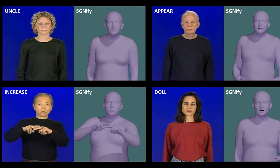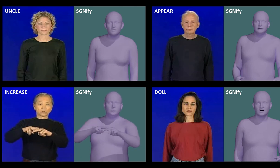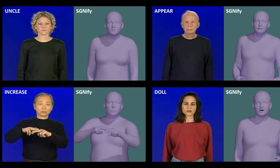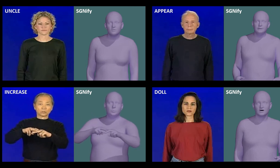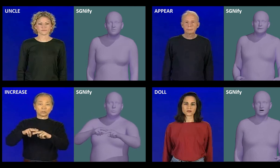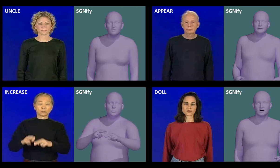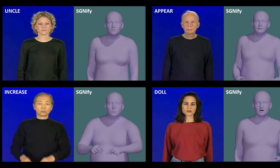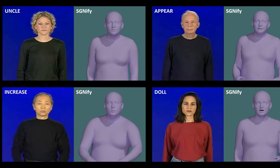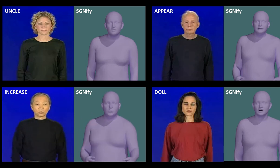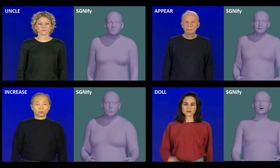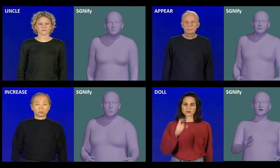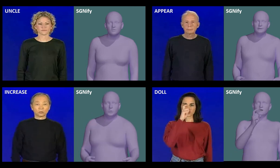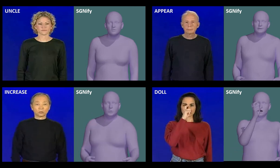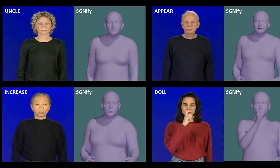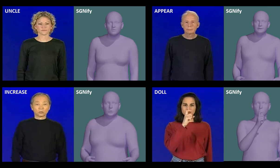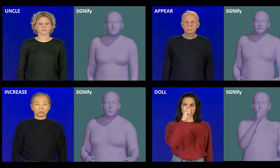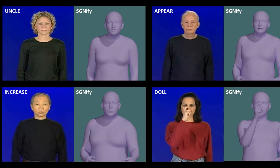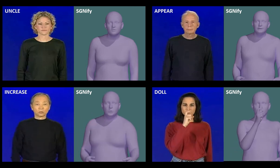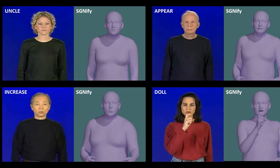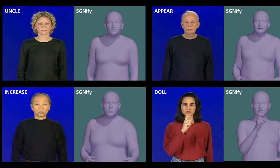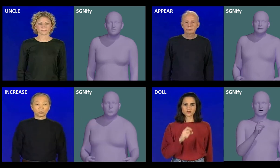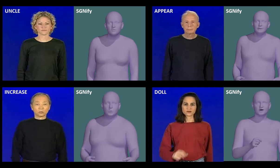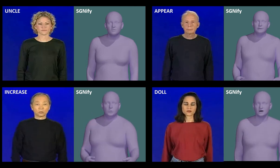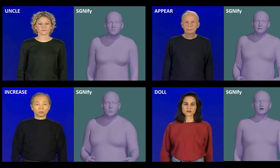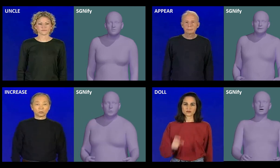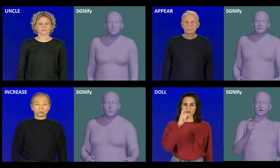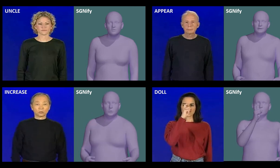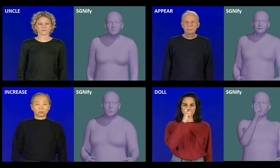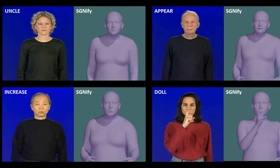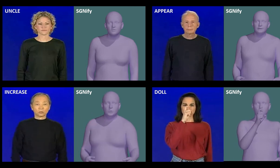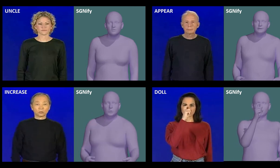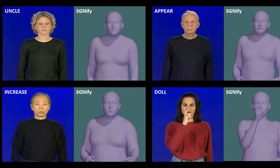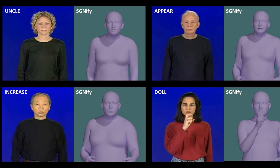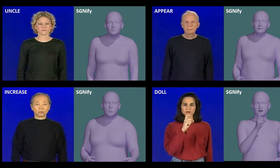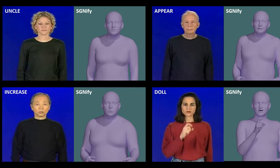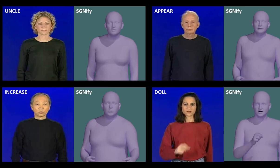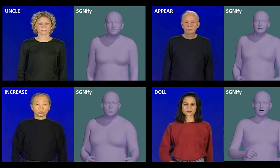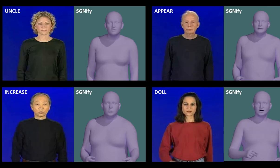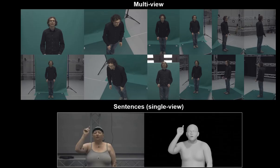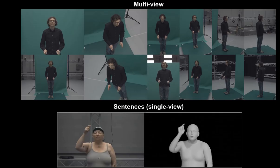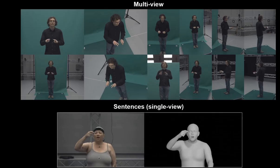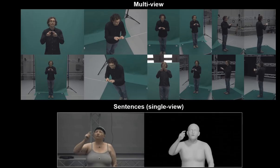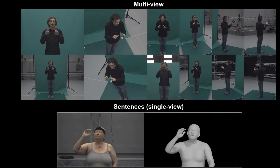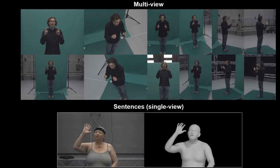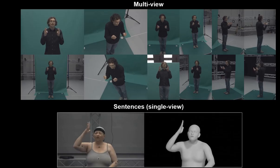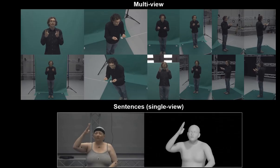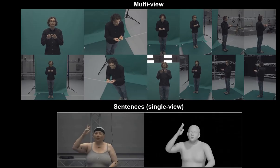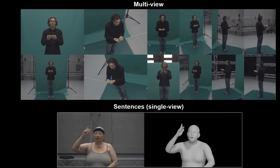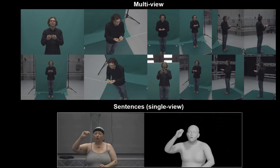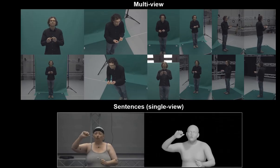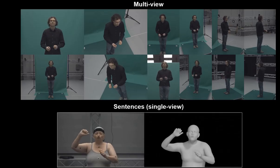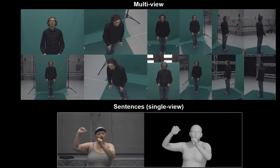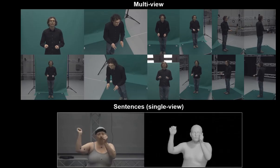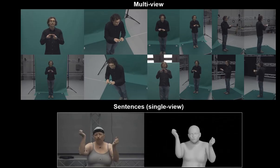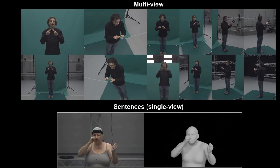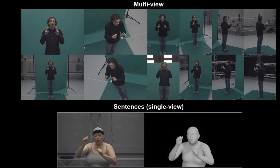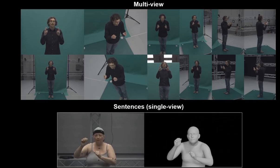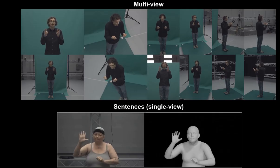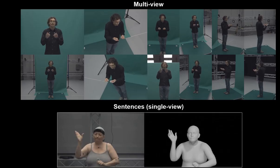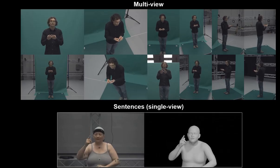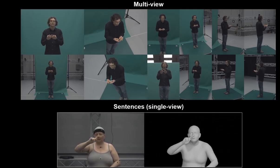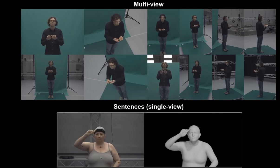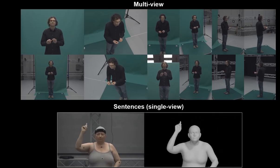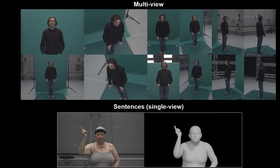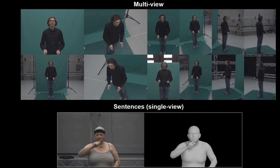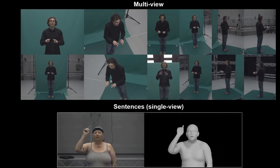methods fail to reconstruct intelligible signs, signify succeeds. Even though signify is designed